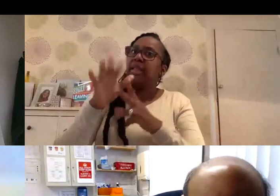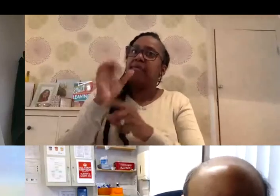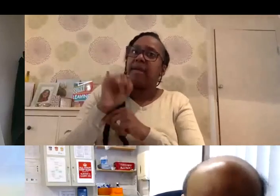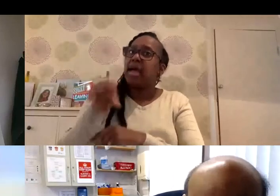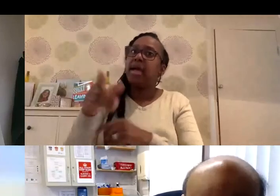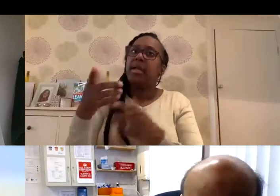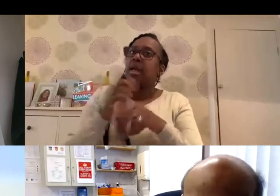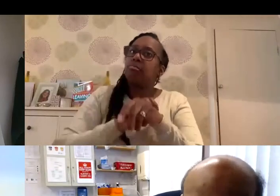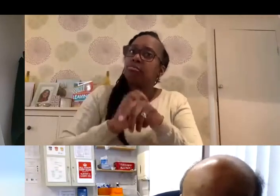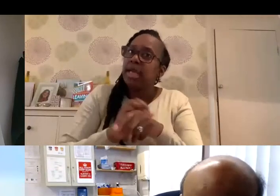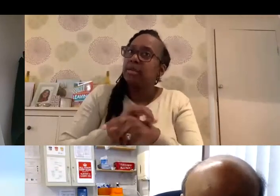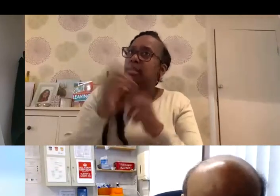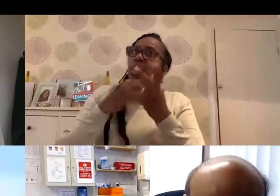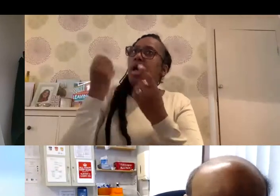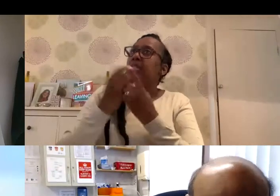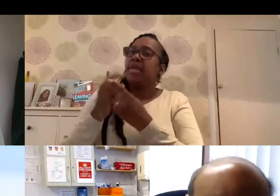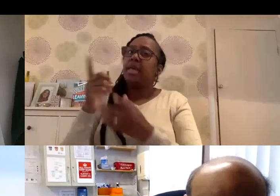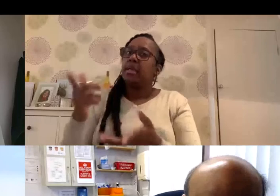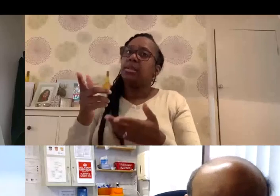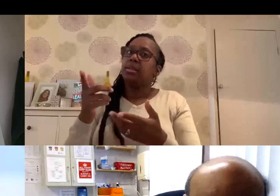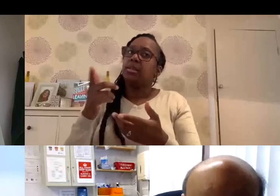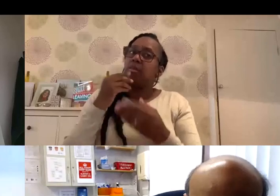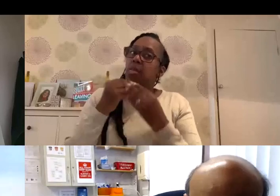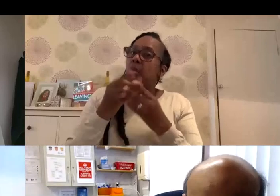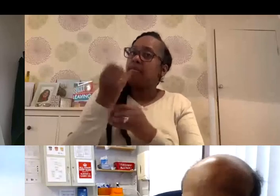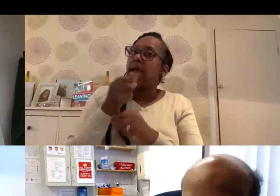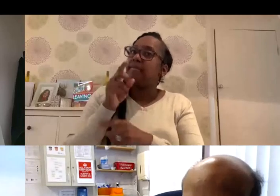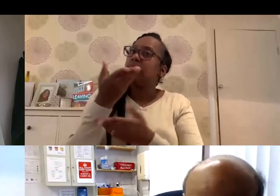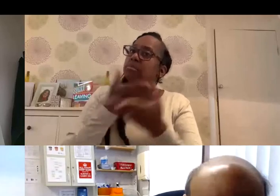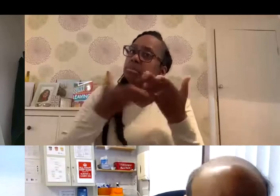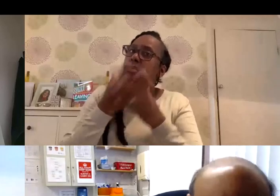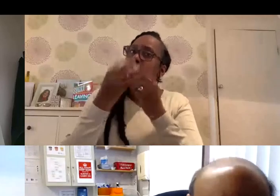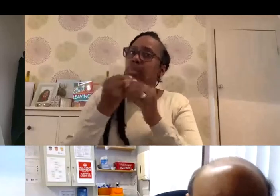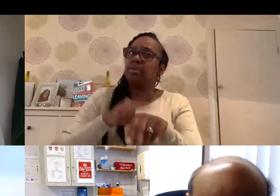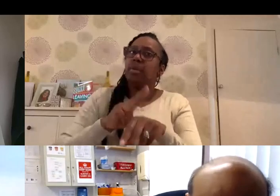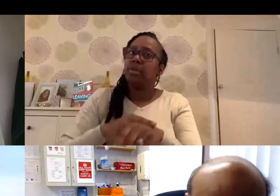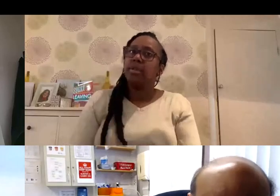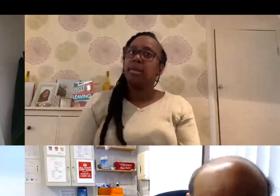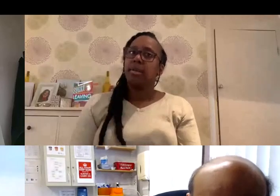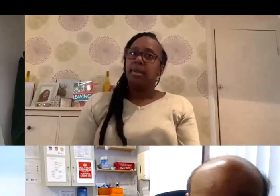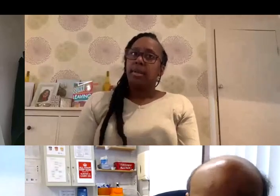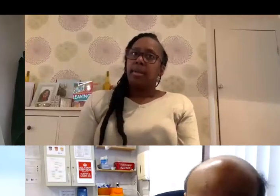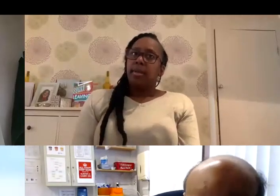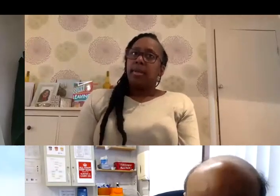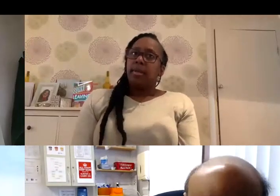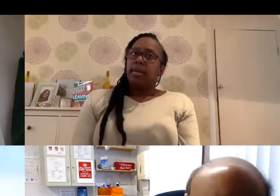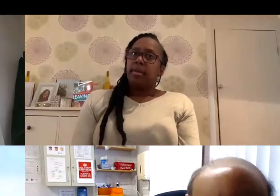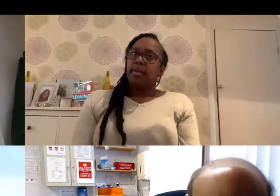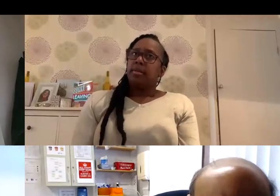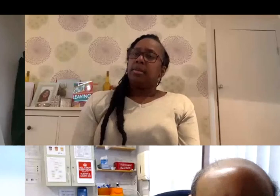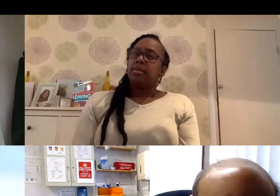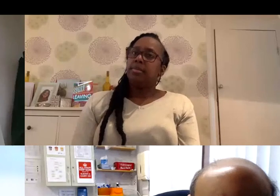serious allergic reaction, it is definitely worth having that conversation with your doctor. Thank you. And some people may not wish to